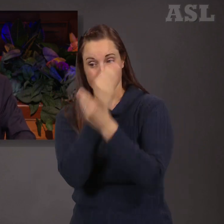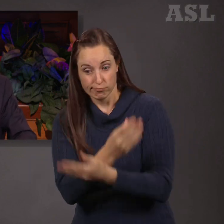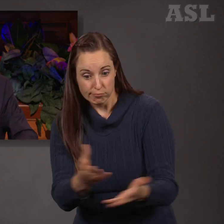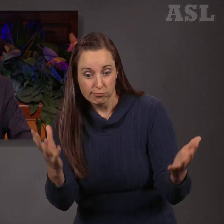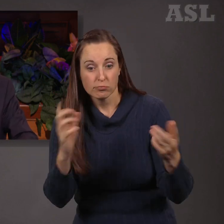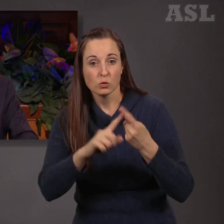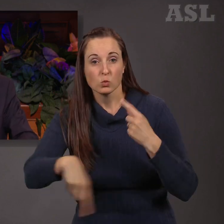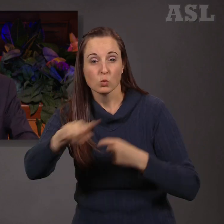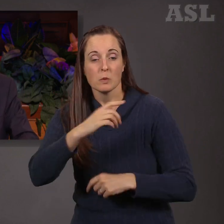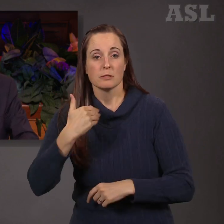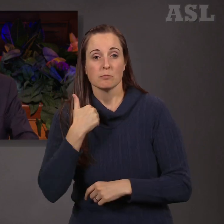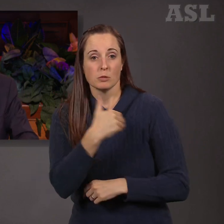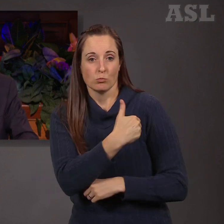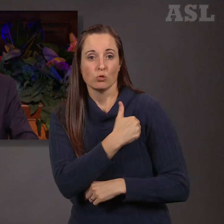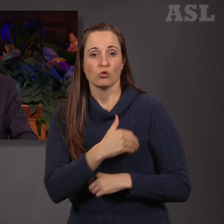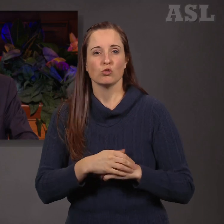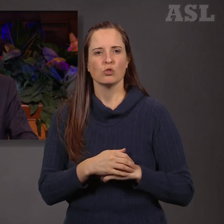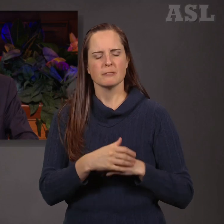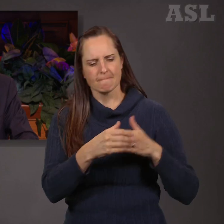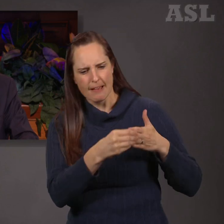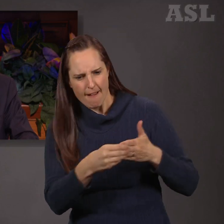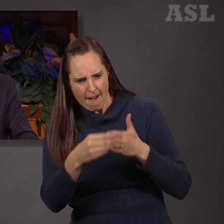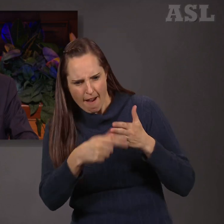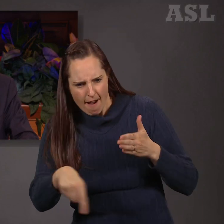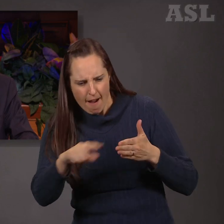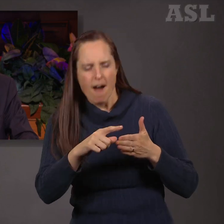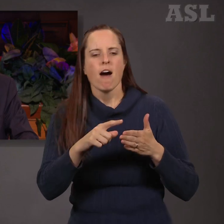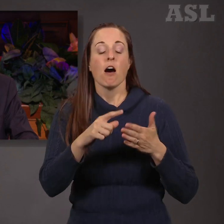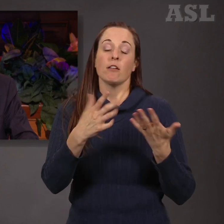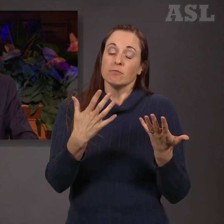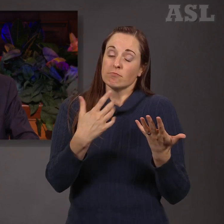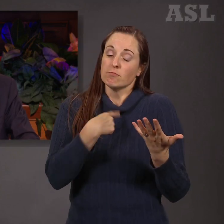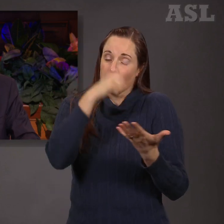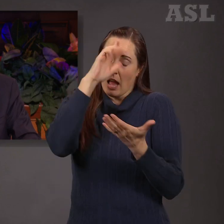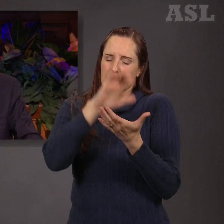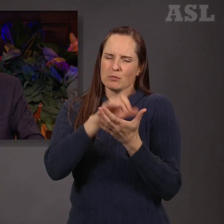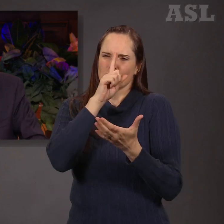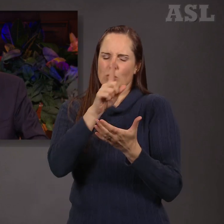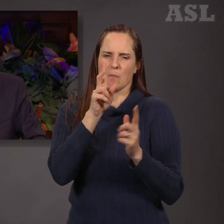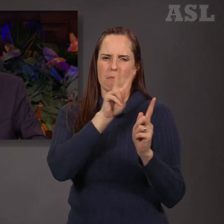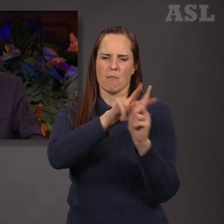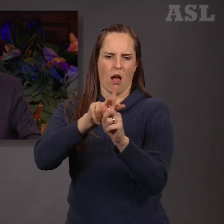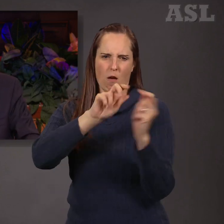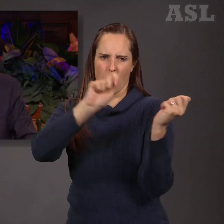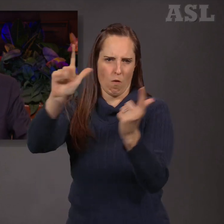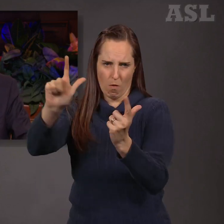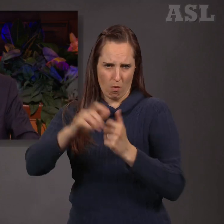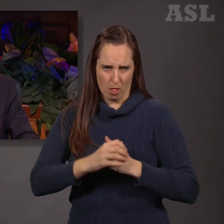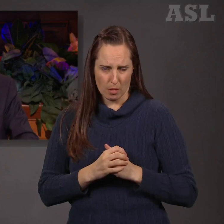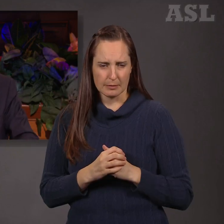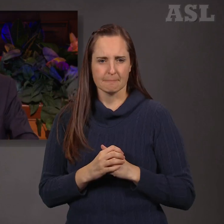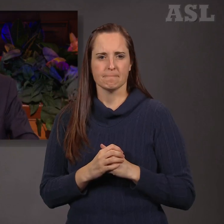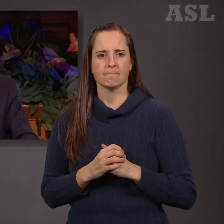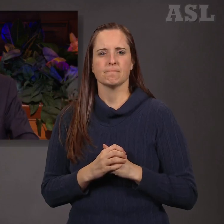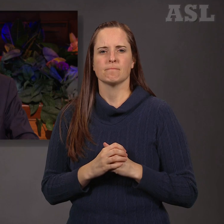this revelation to guide its members and, I believe, all of His children worldwide.